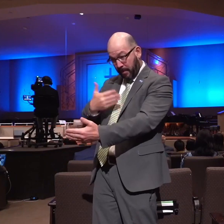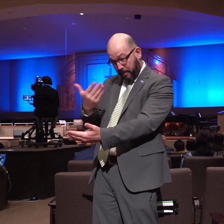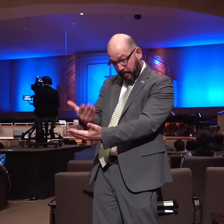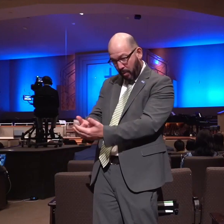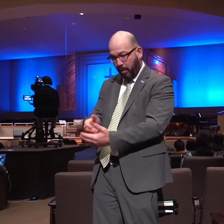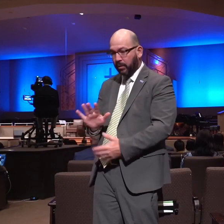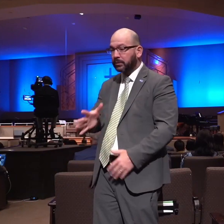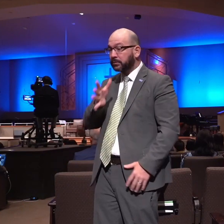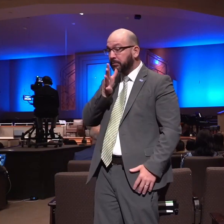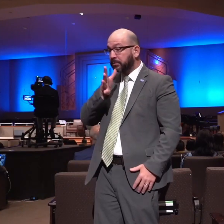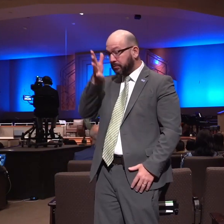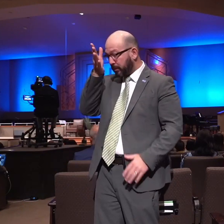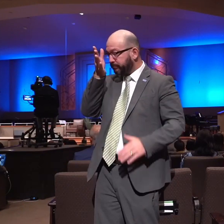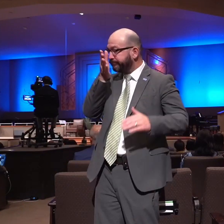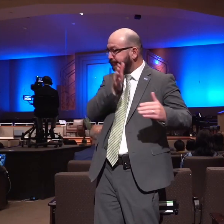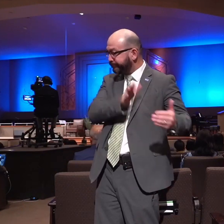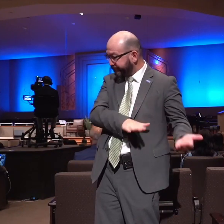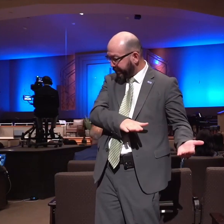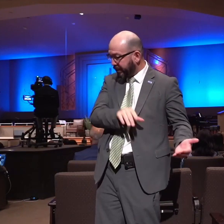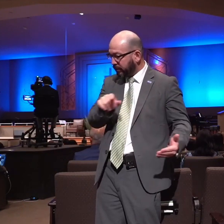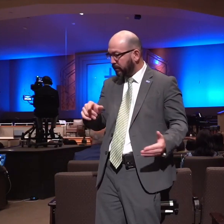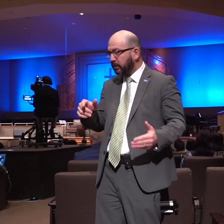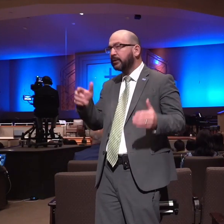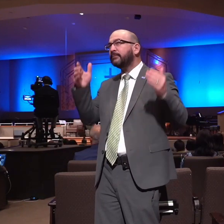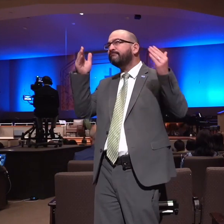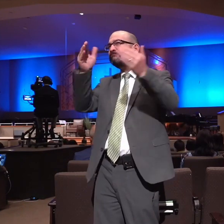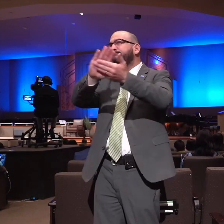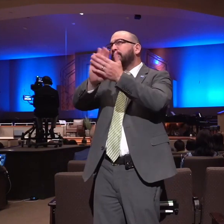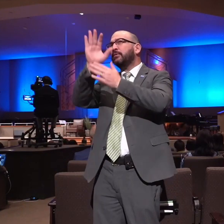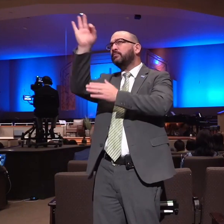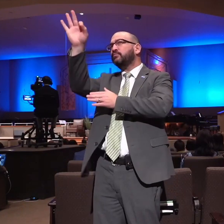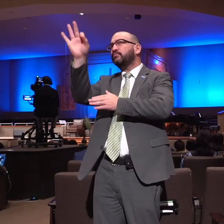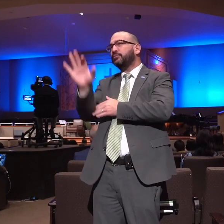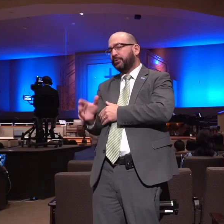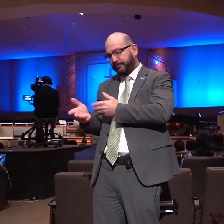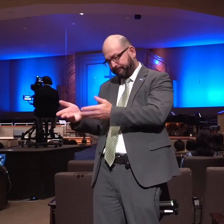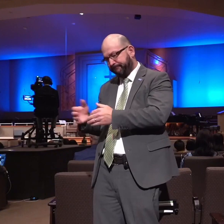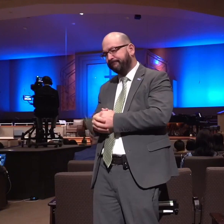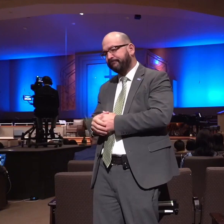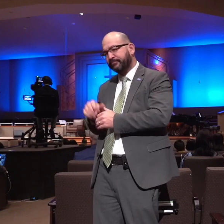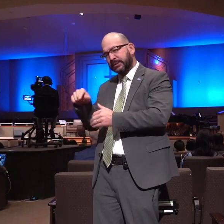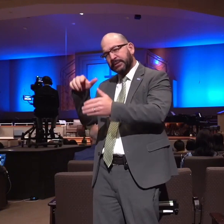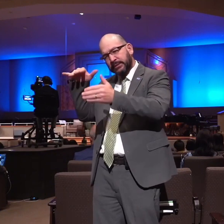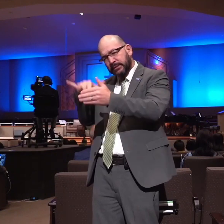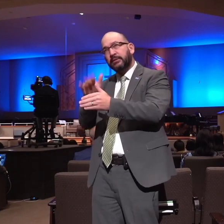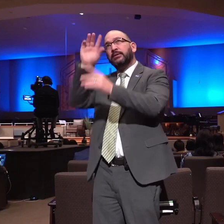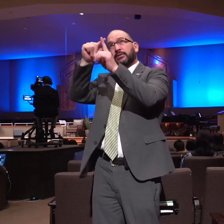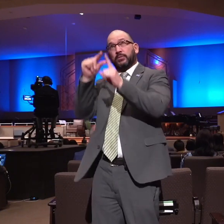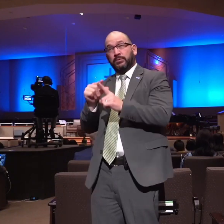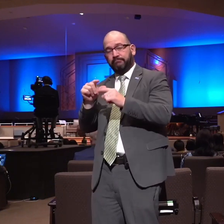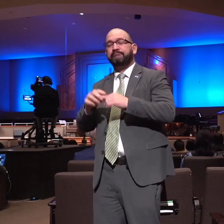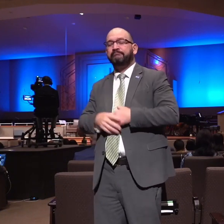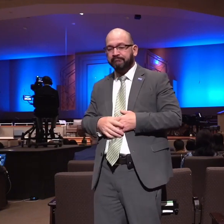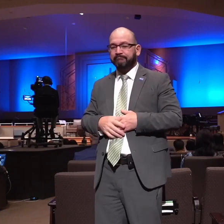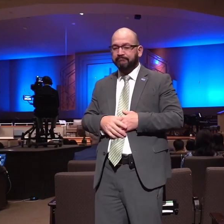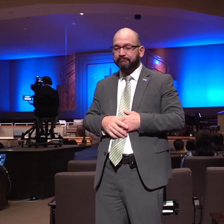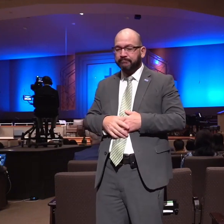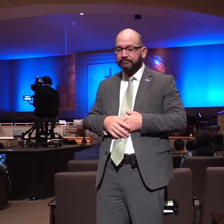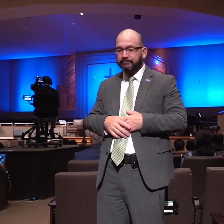in his life set his sights on the clergy and the study of God's Word he went to